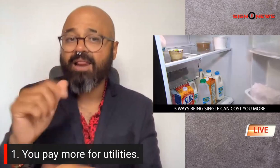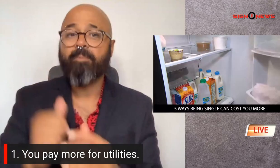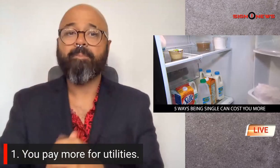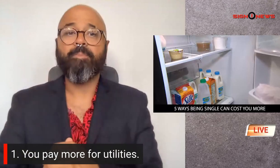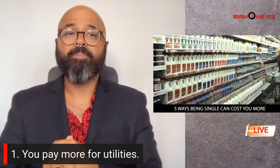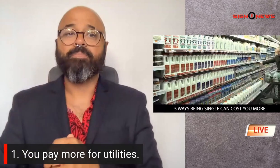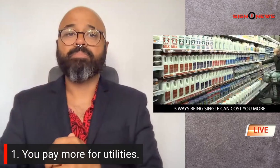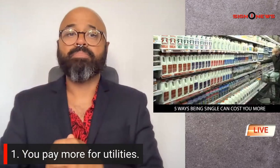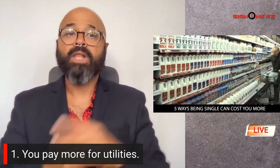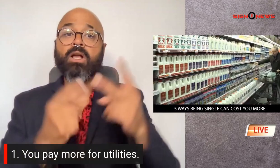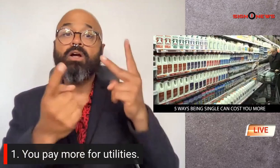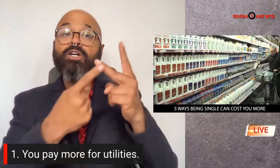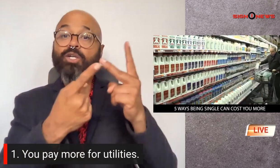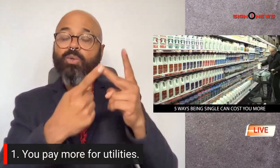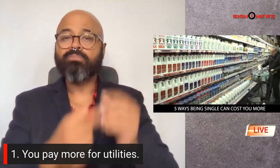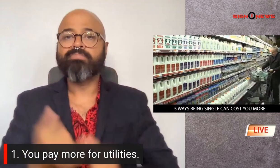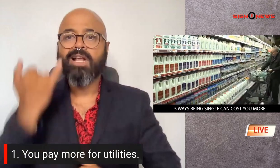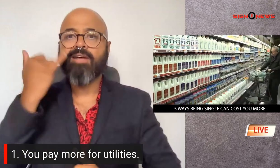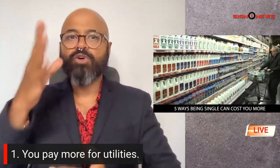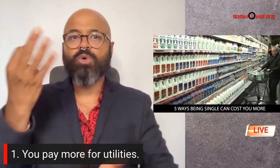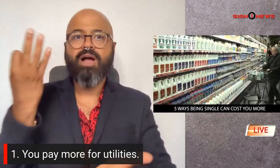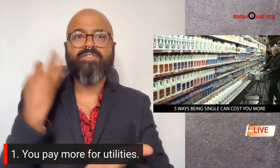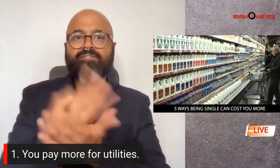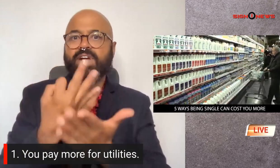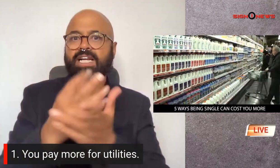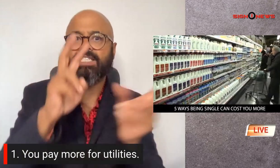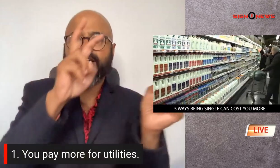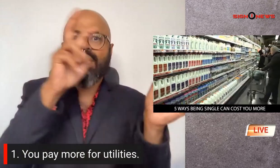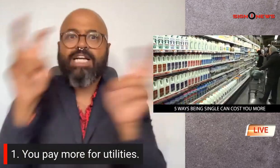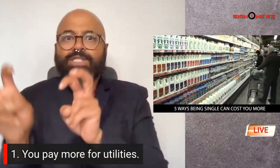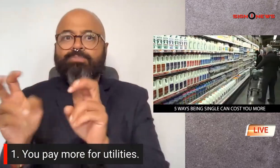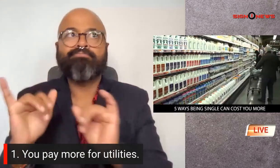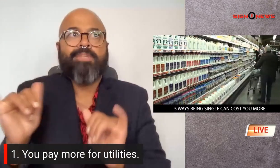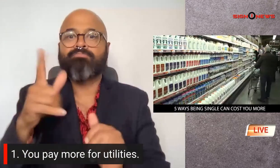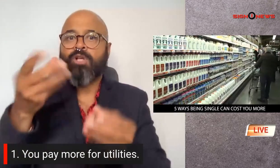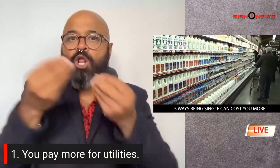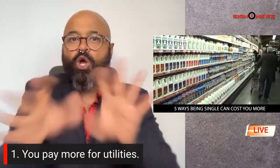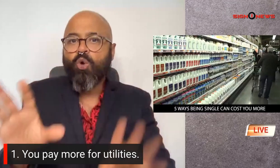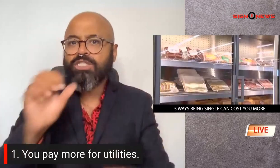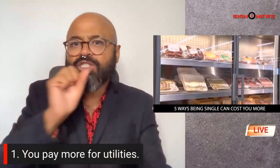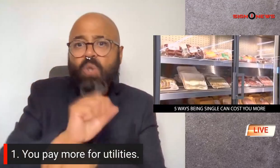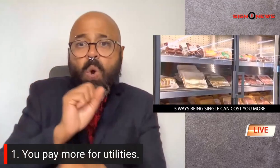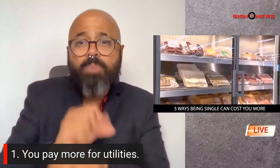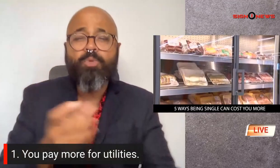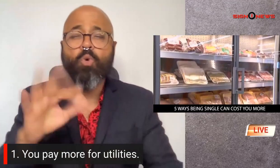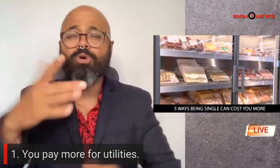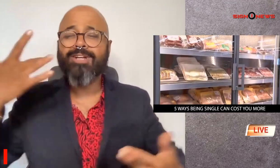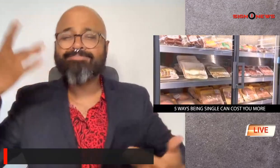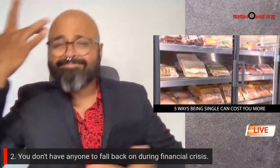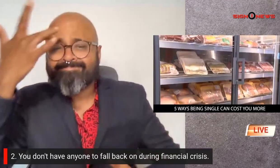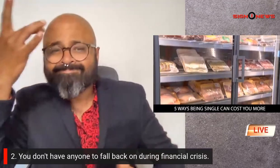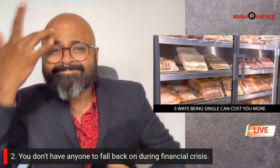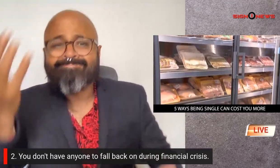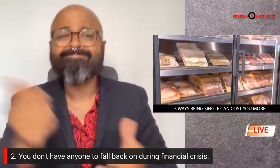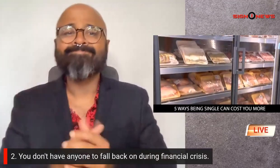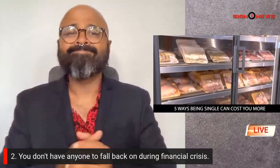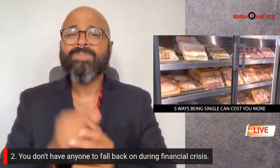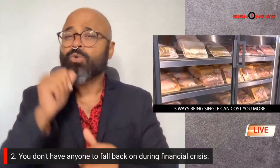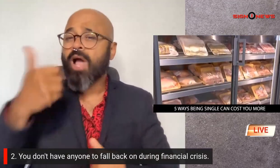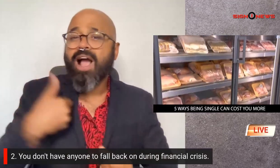two if you run into financial issues like losing your job or having a medical issue